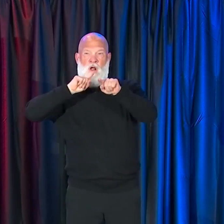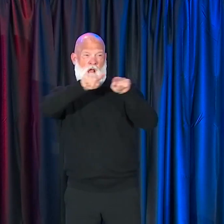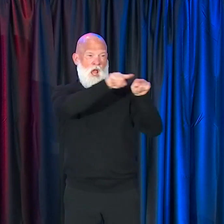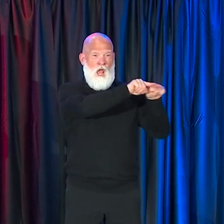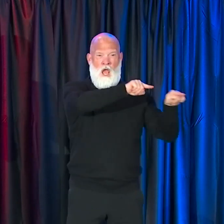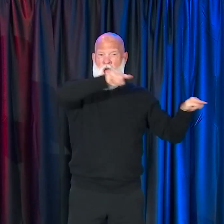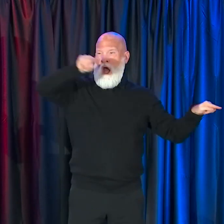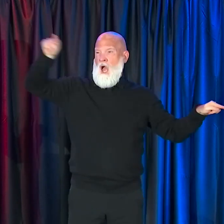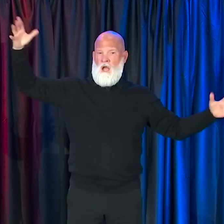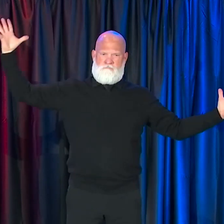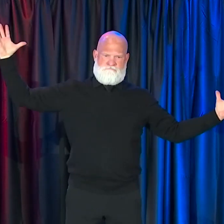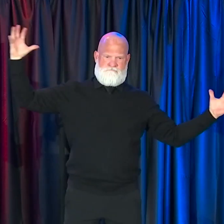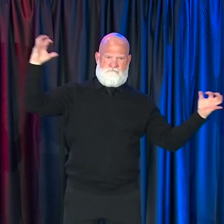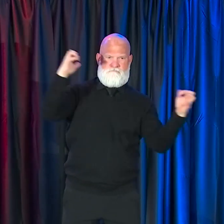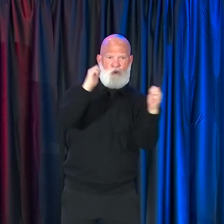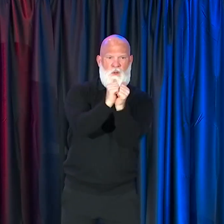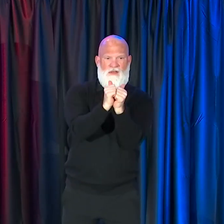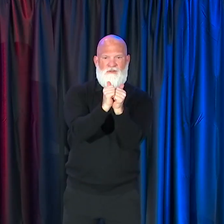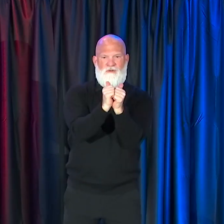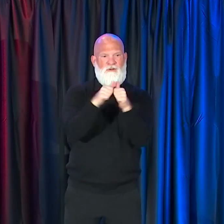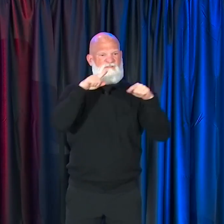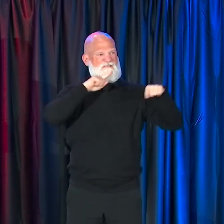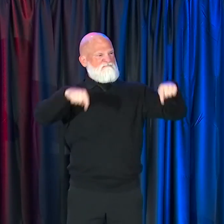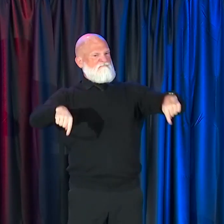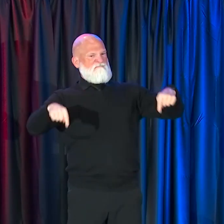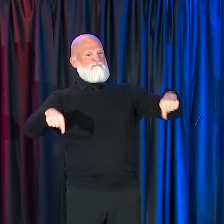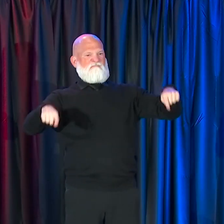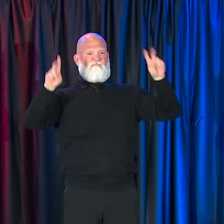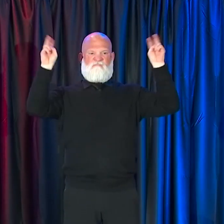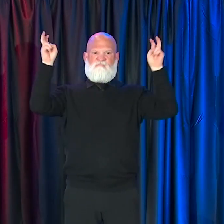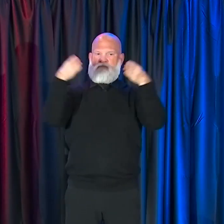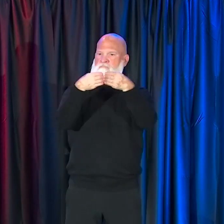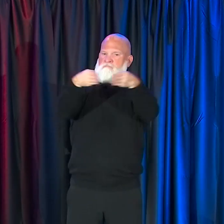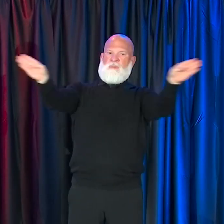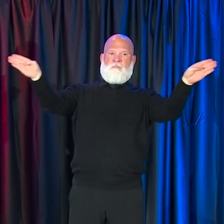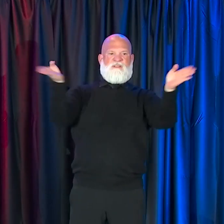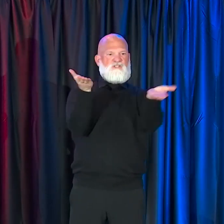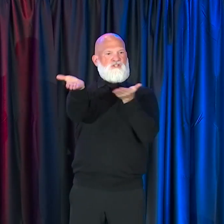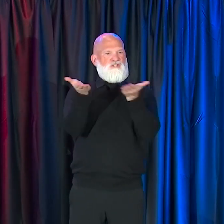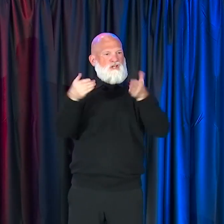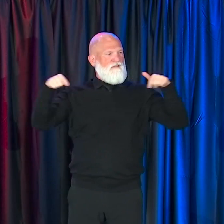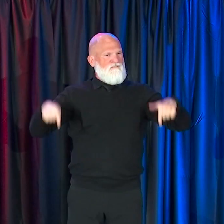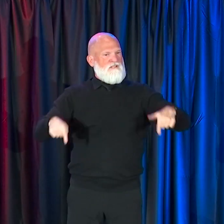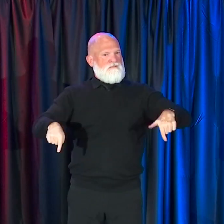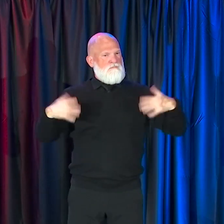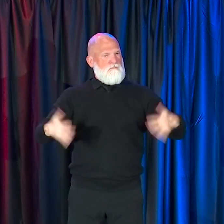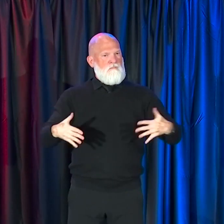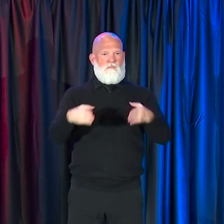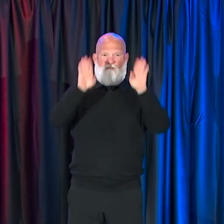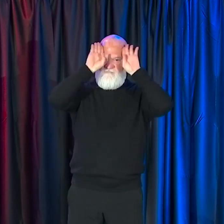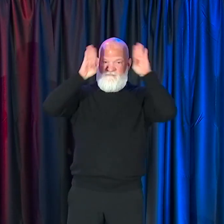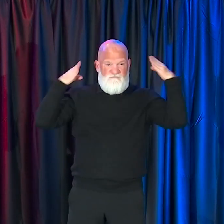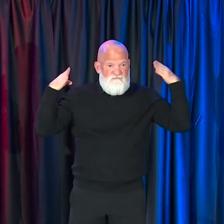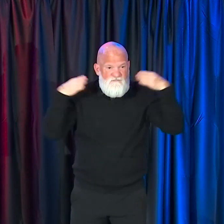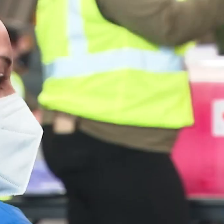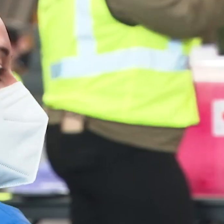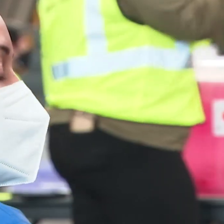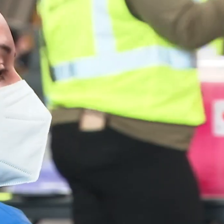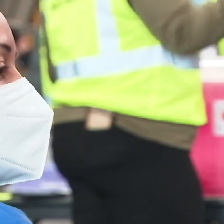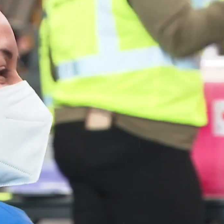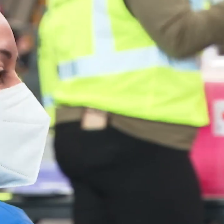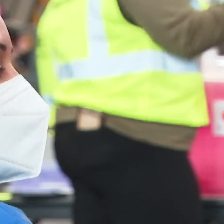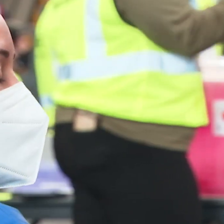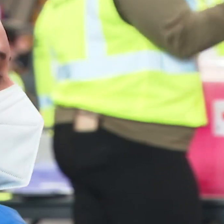This is public service at its finest, focused on a singular mission, removing barriers to access.